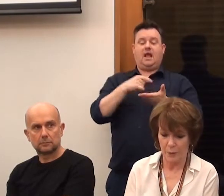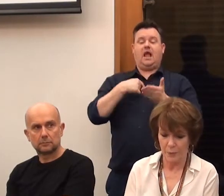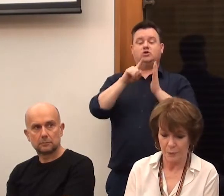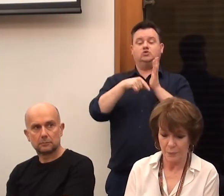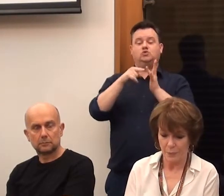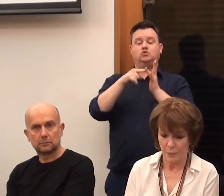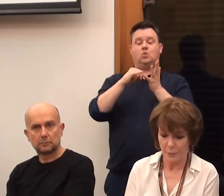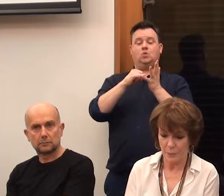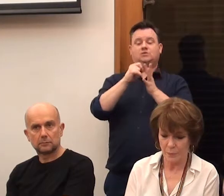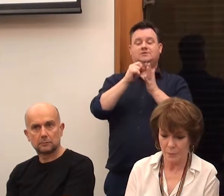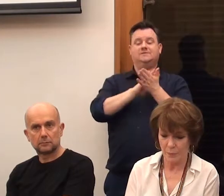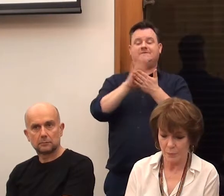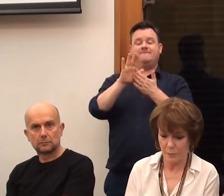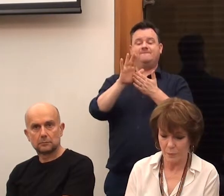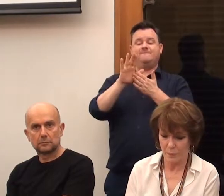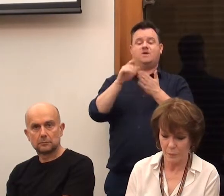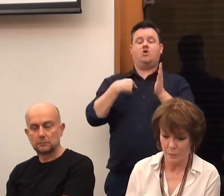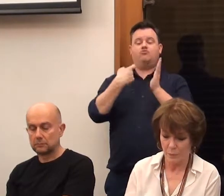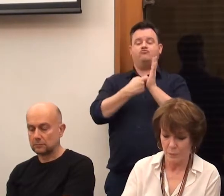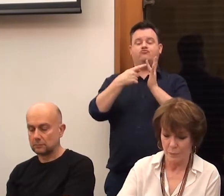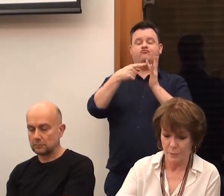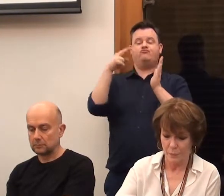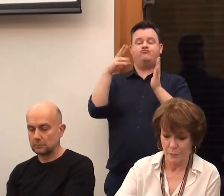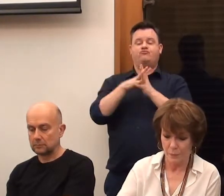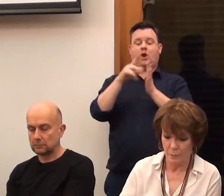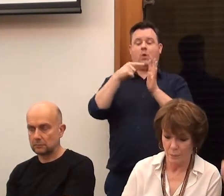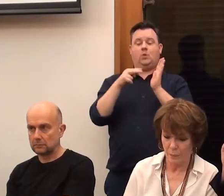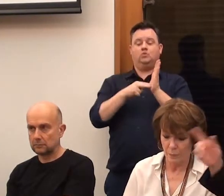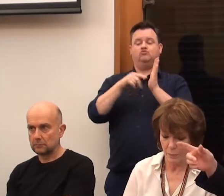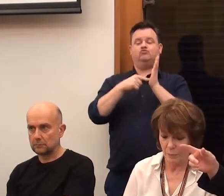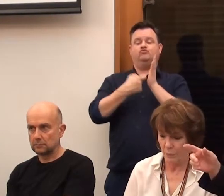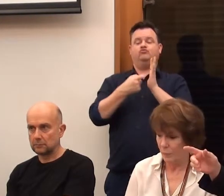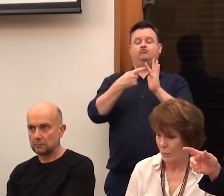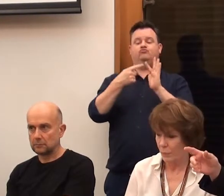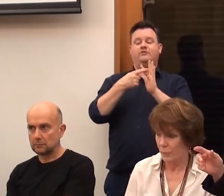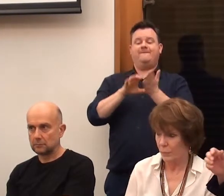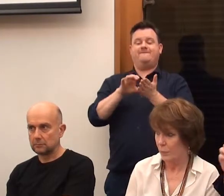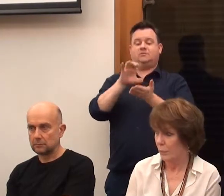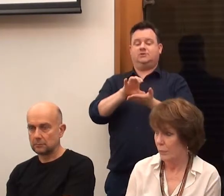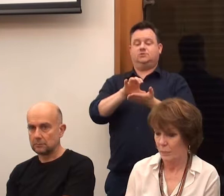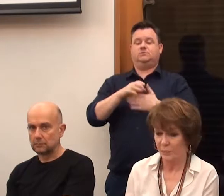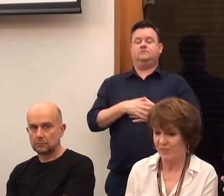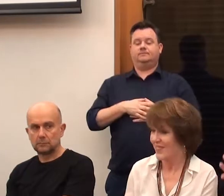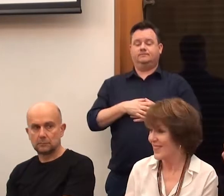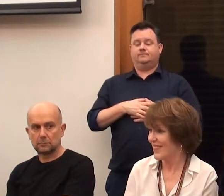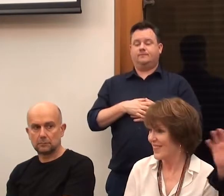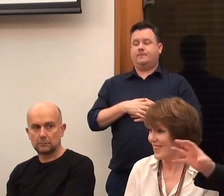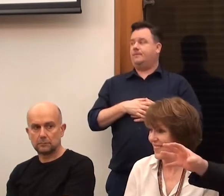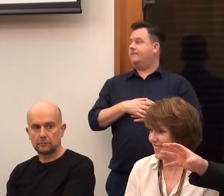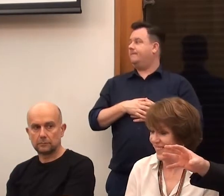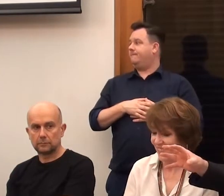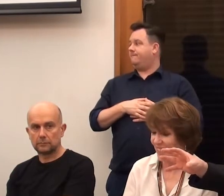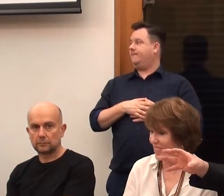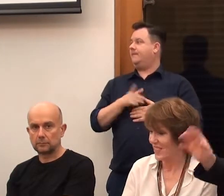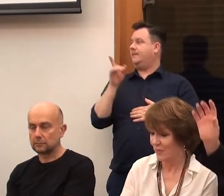Foundation. And we go live, as it says, up there in 2018. David Healy is the chief exec of Shape, and his